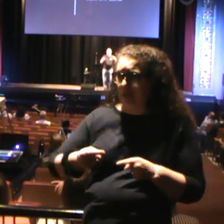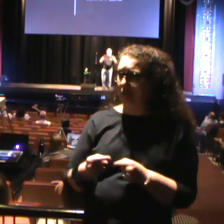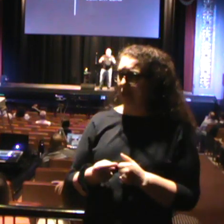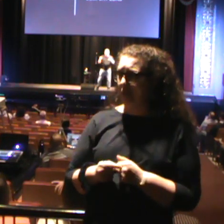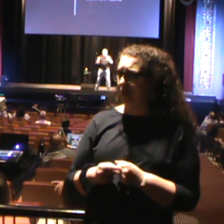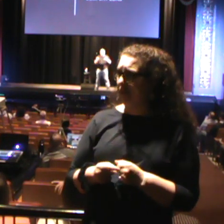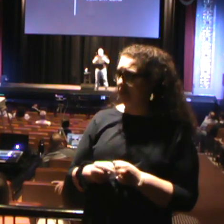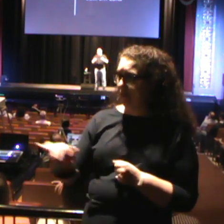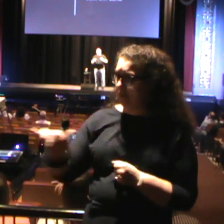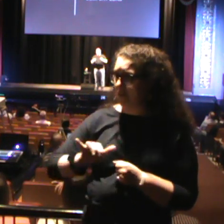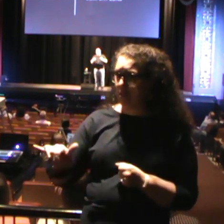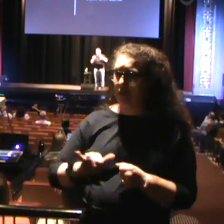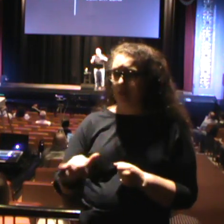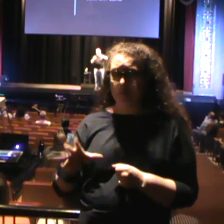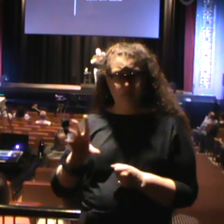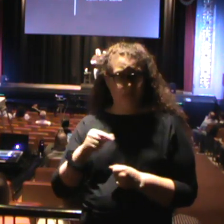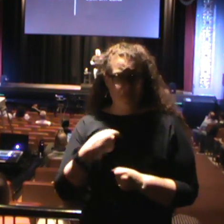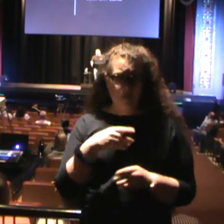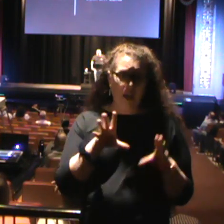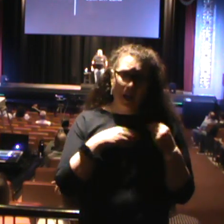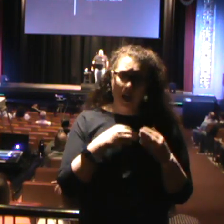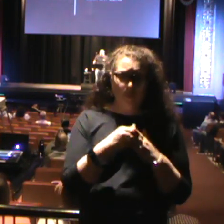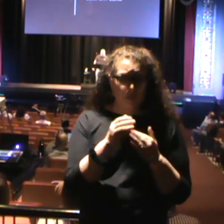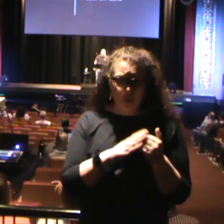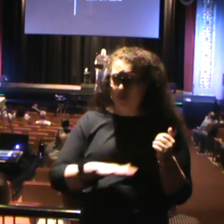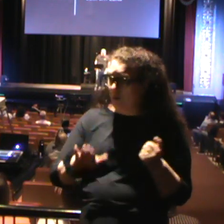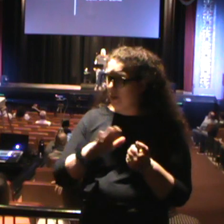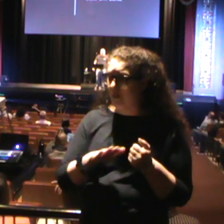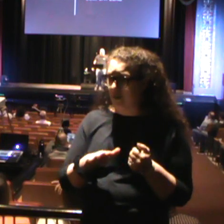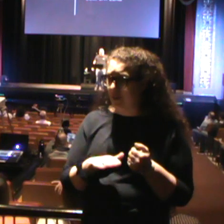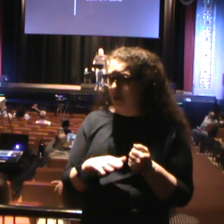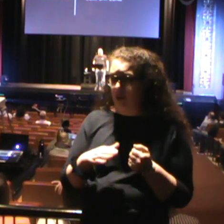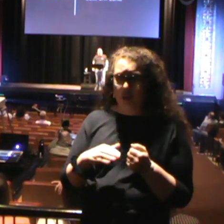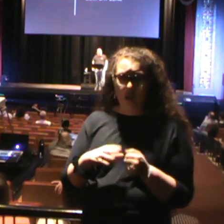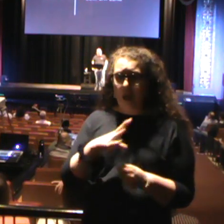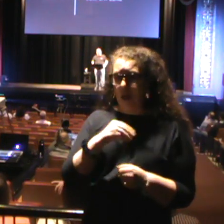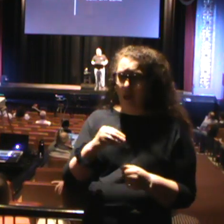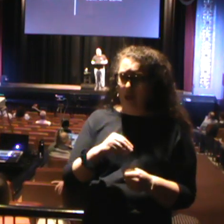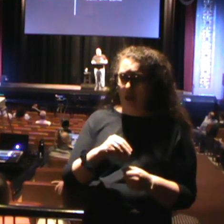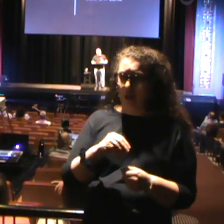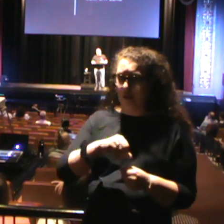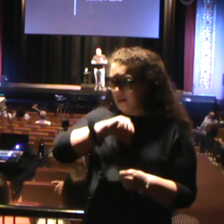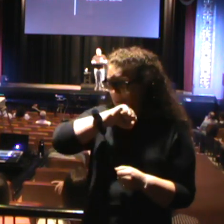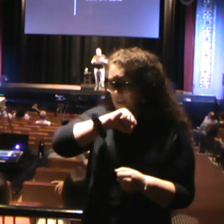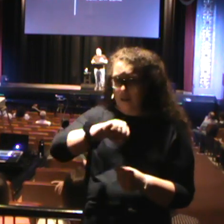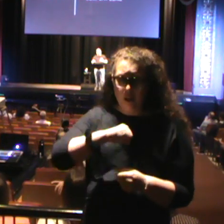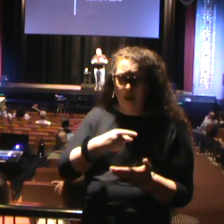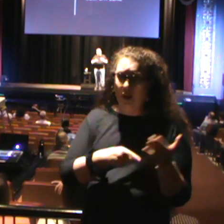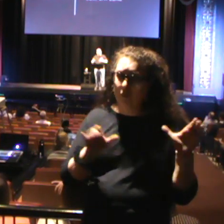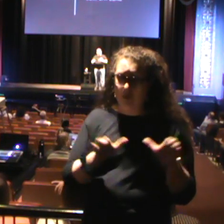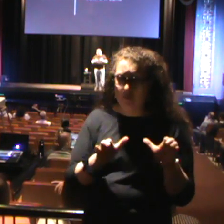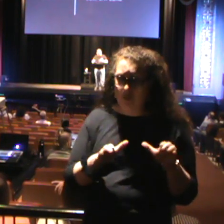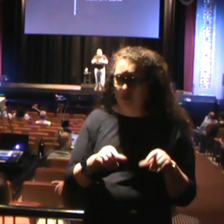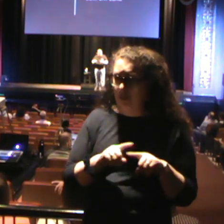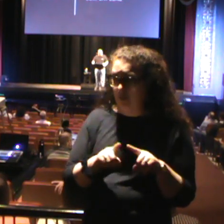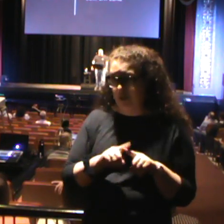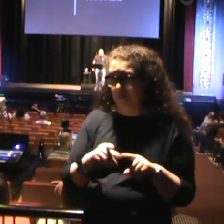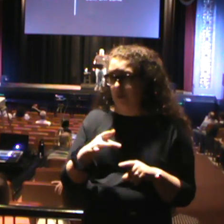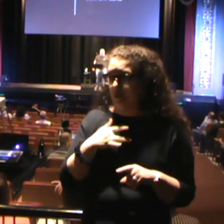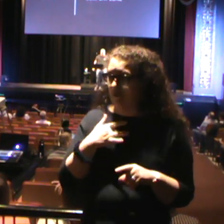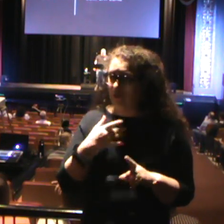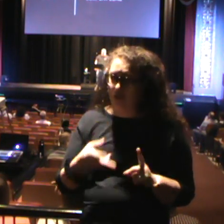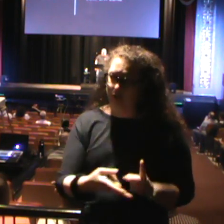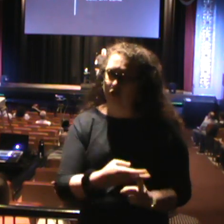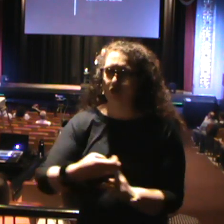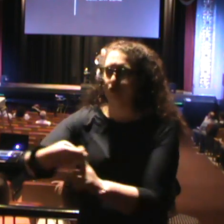zone and I love what I'm doing, but I'm really called for this type of ministry. A lot of people go, I will help you as long as I can stay in my